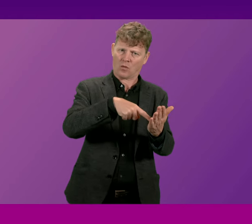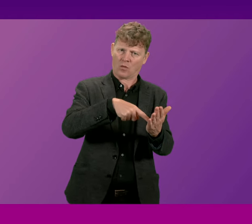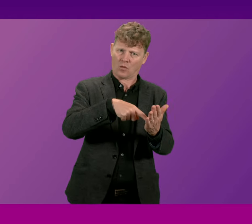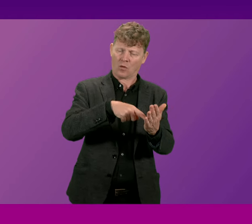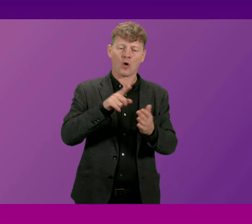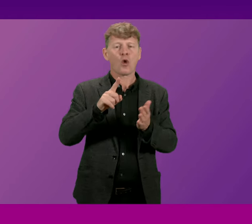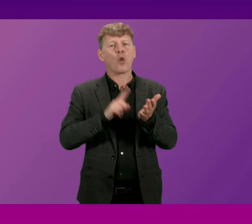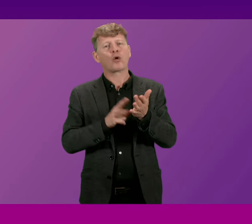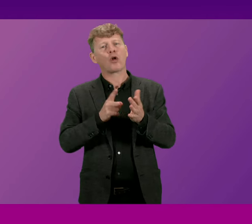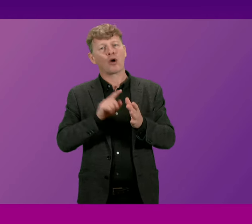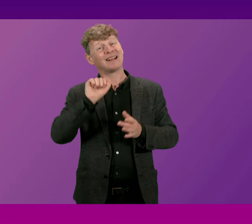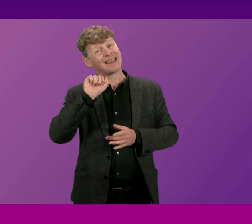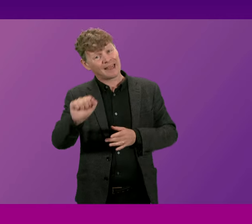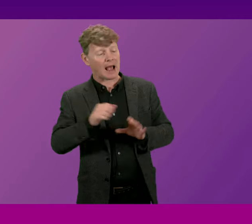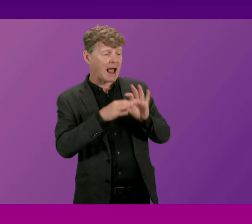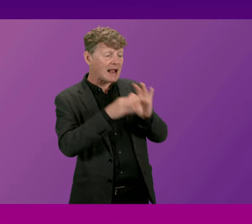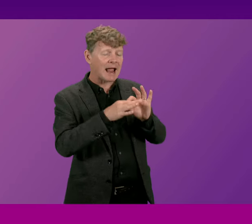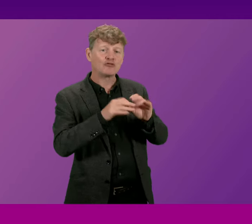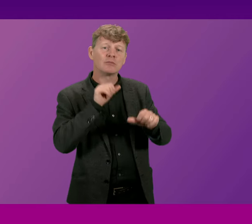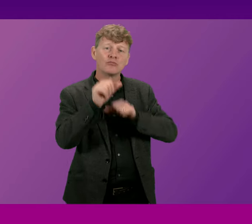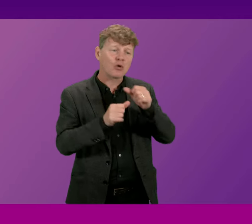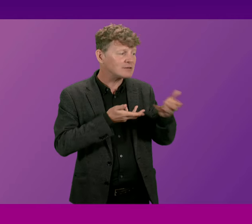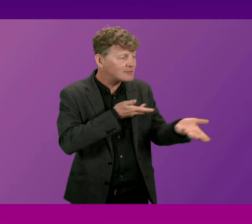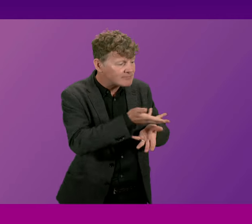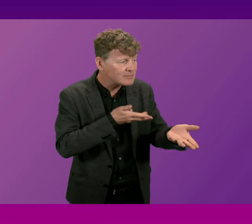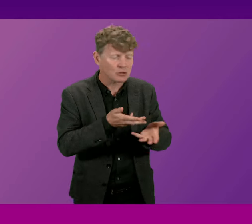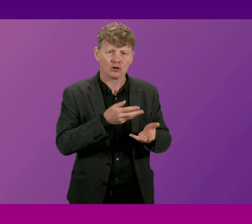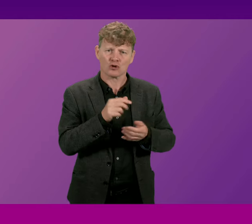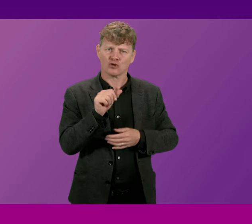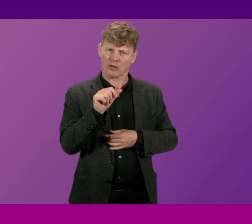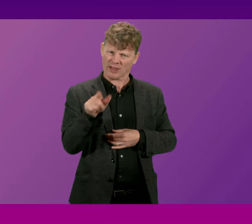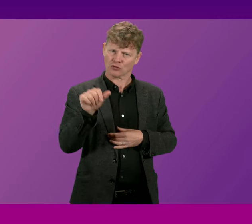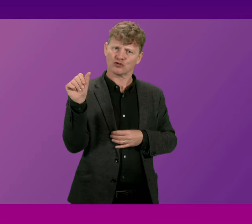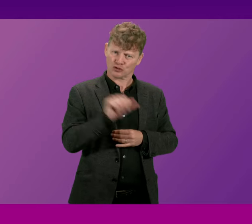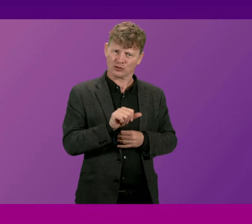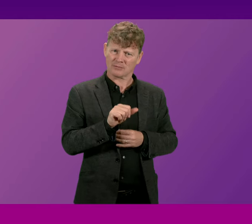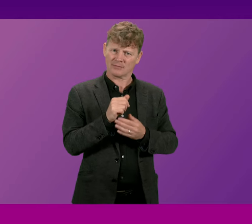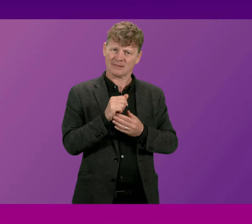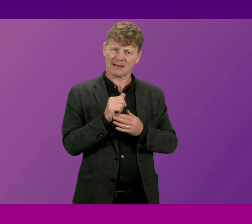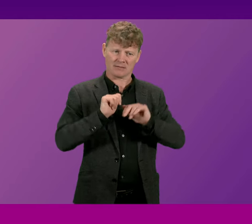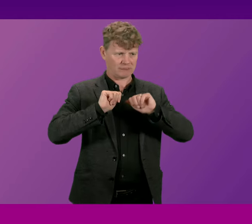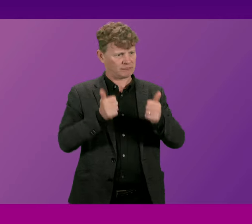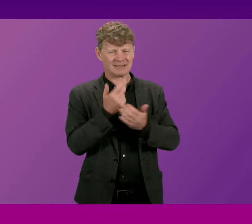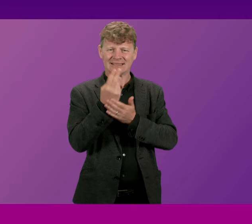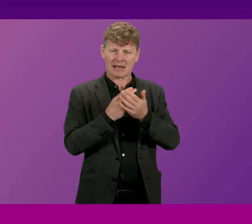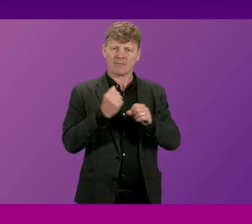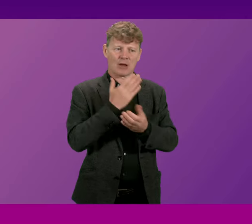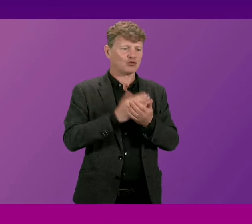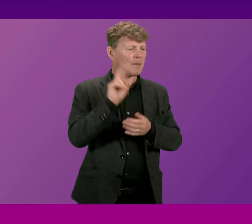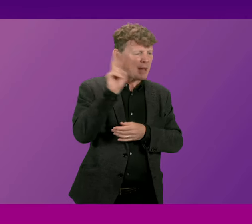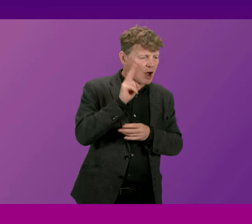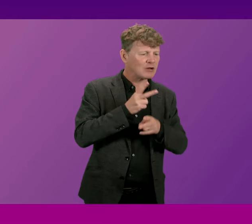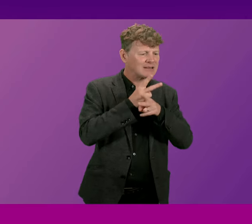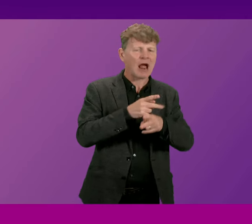engagement processes should be designed to ensure that parents and carers can make those representations